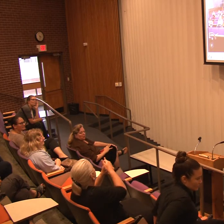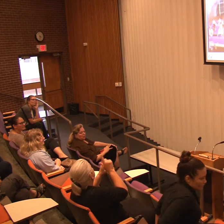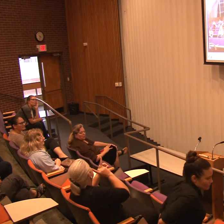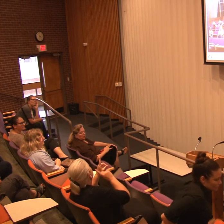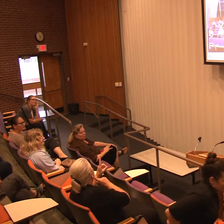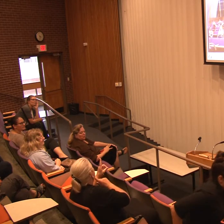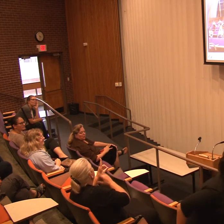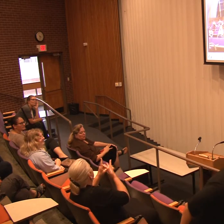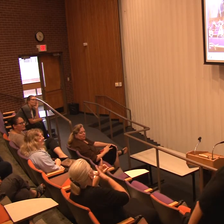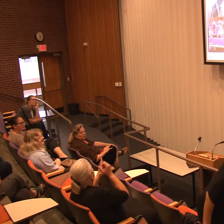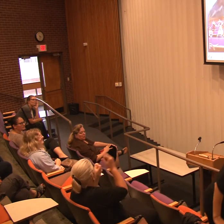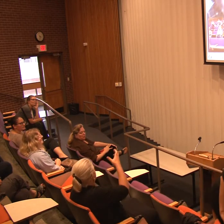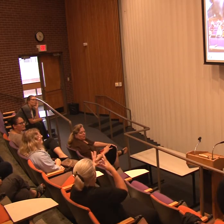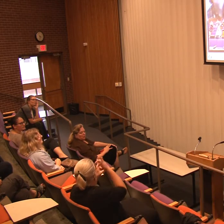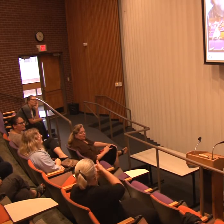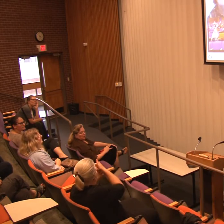camera.